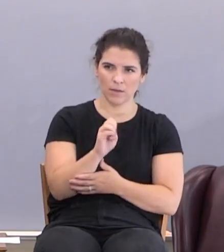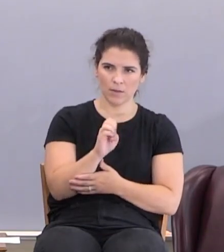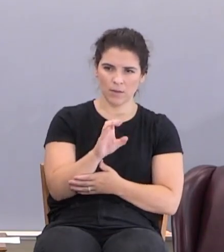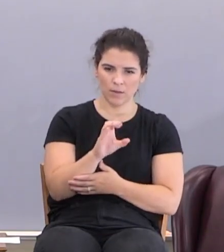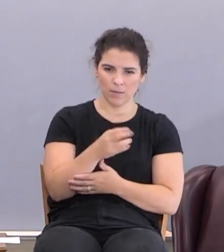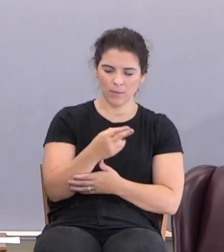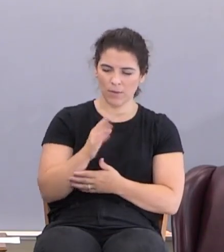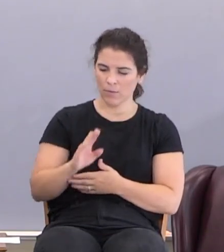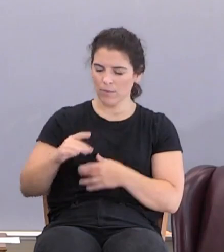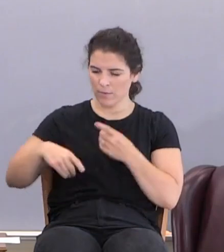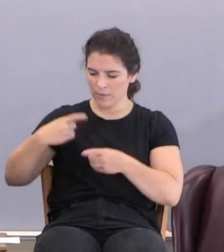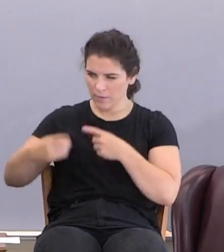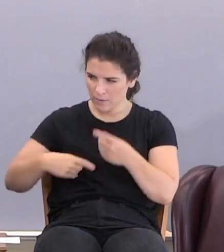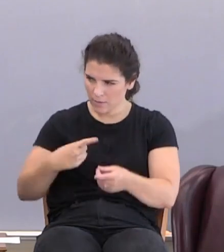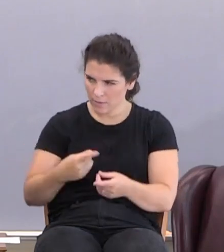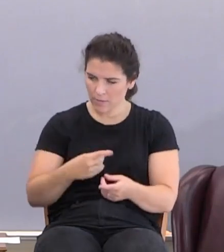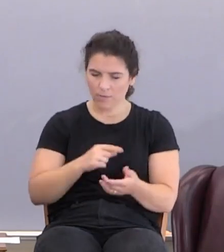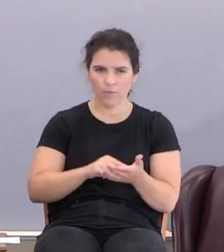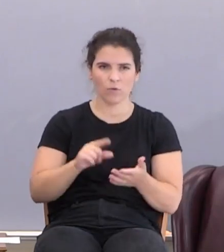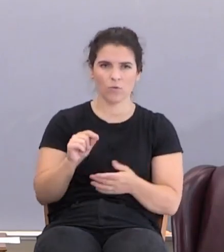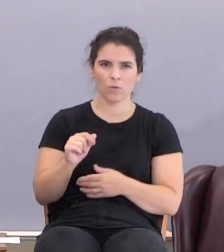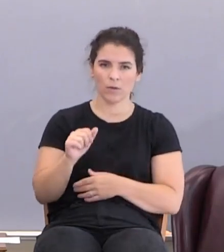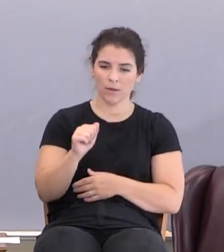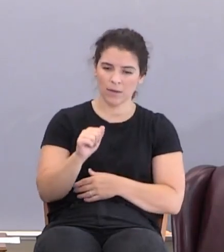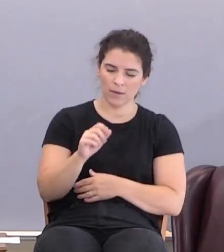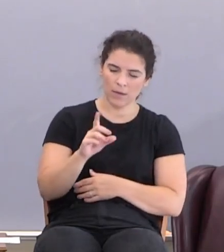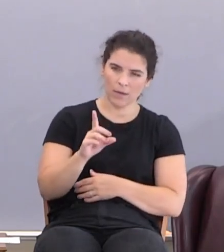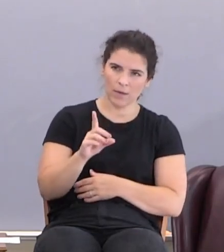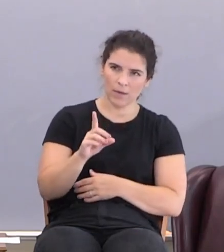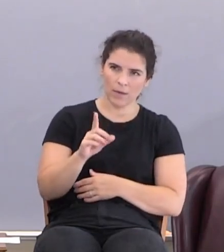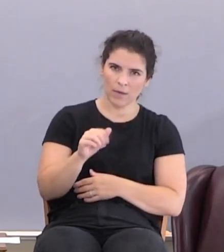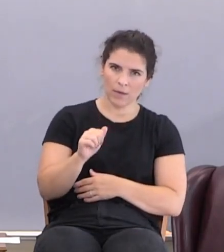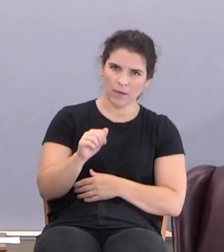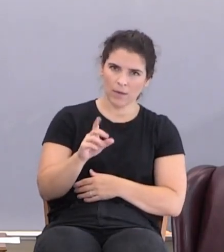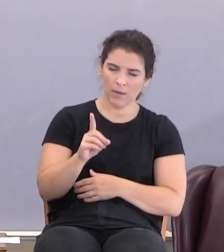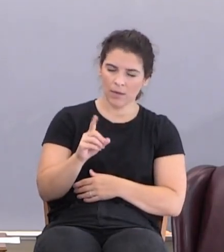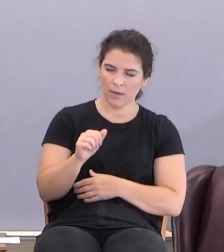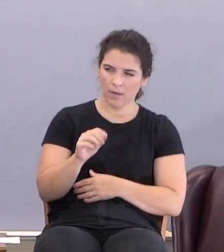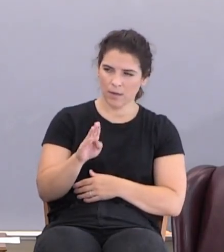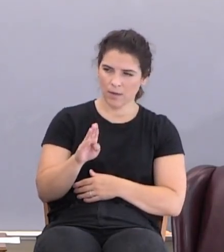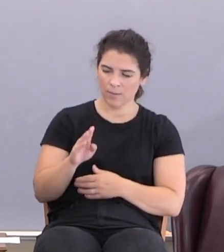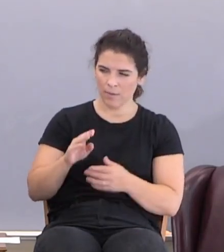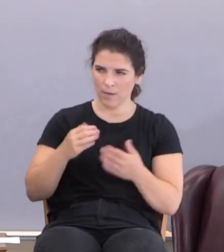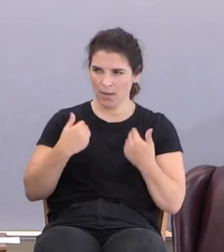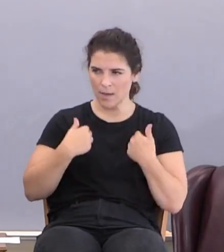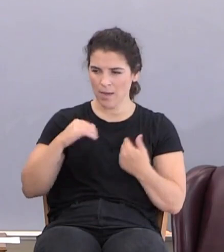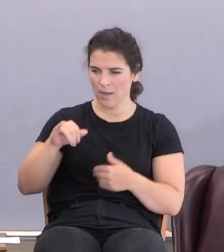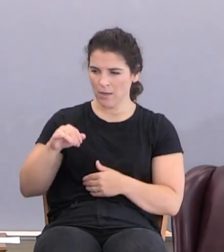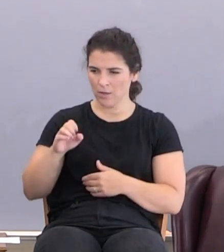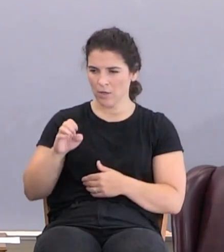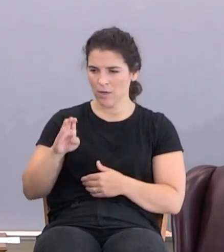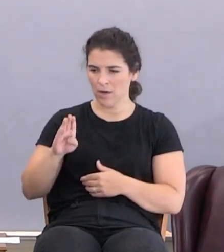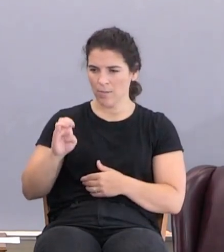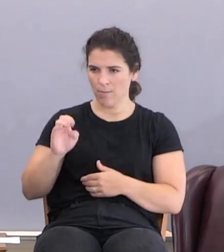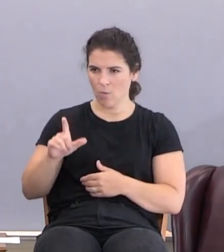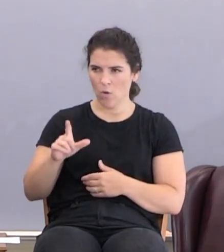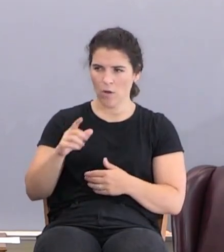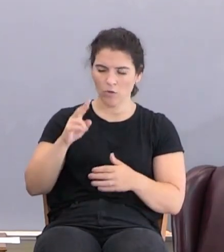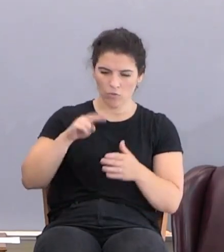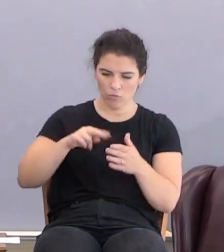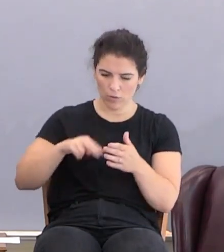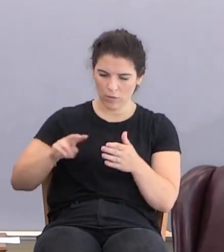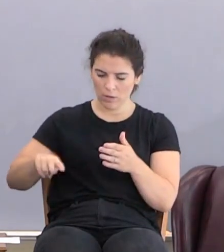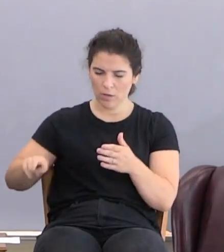his descendants. Verse number 20, Adah, Bar-Jabal. And if you read down through there,